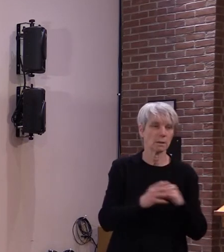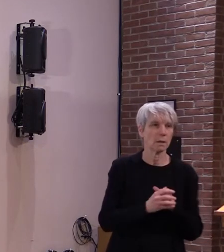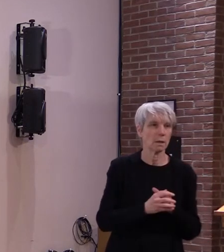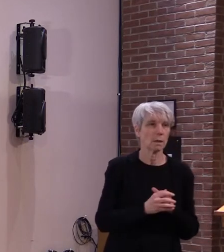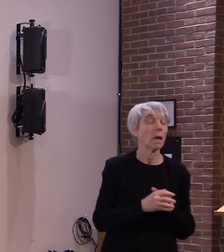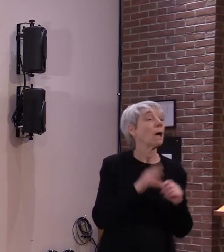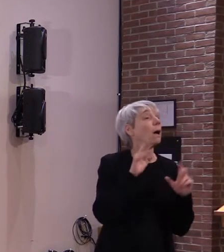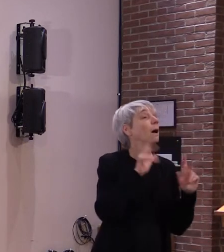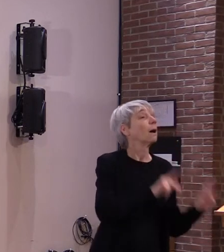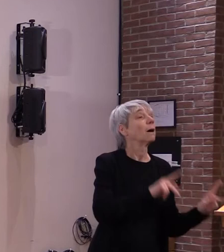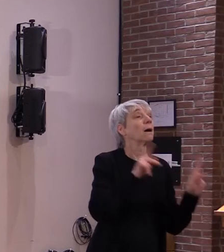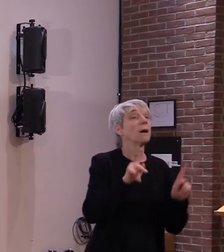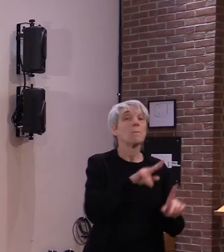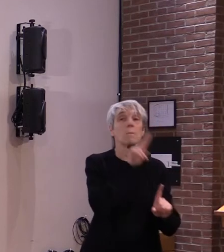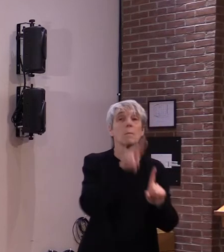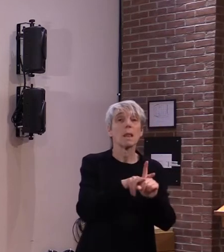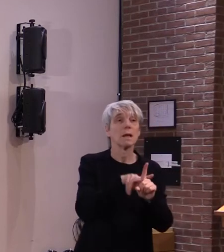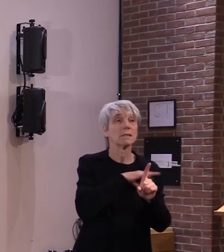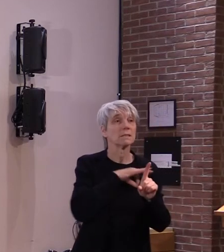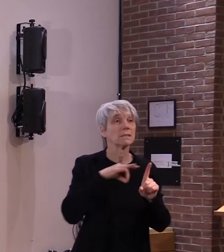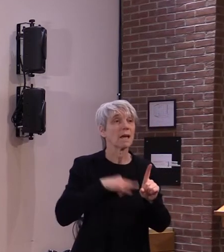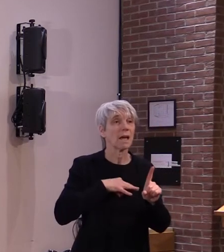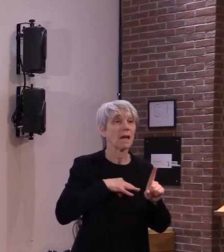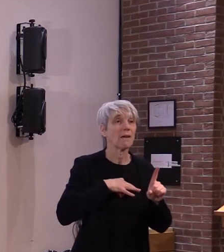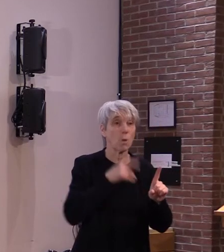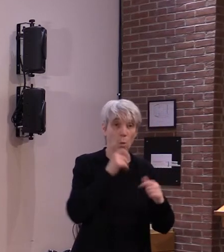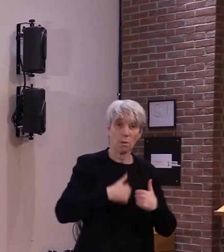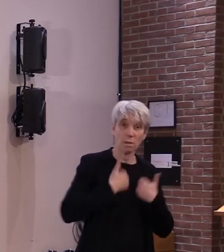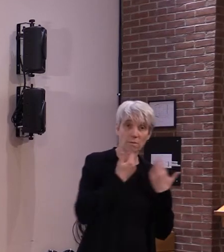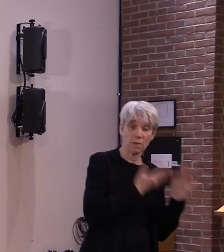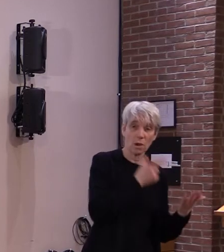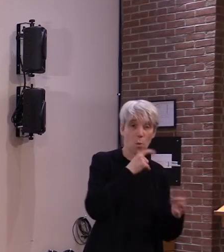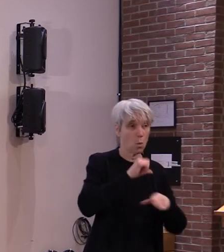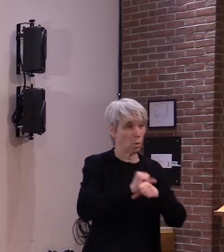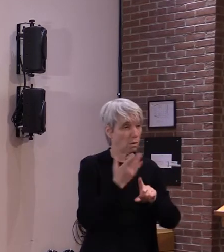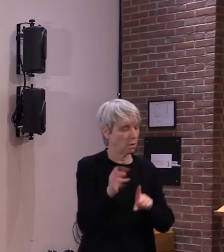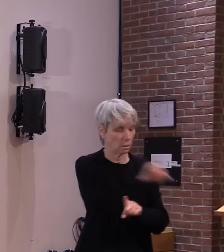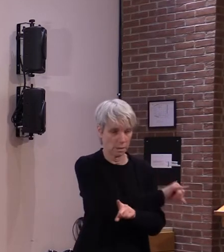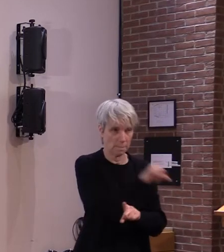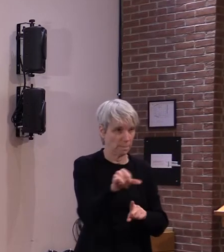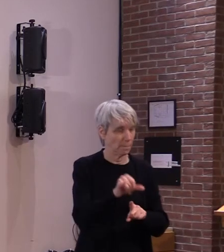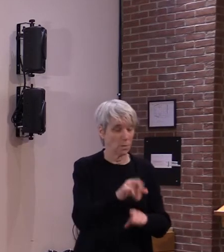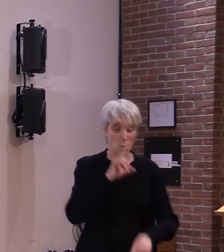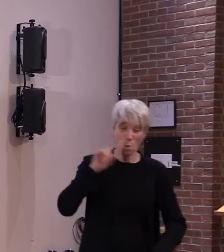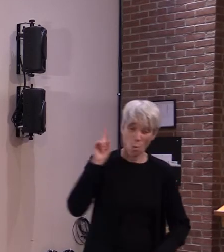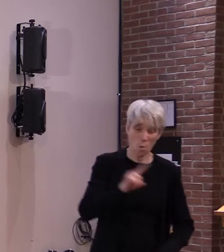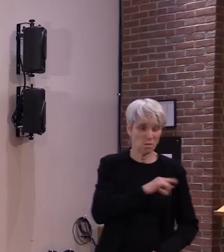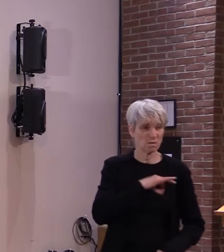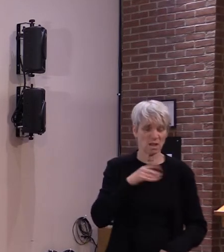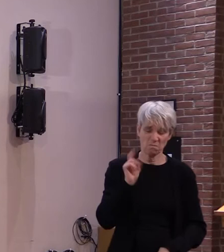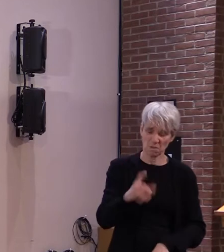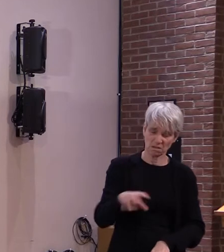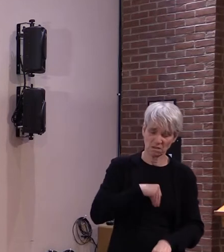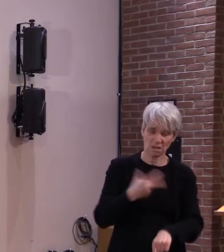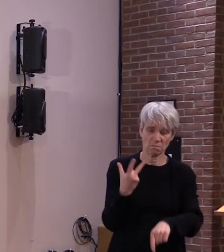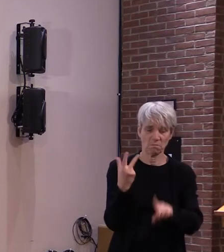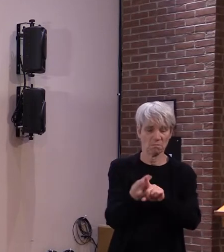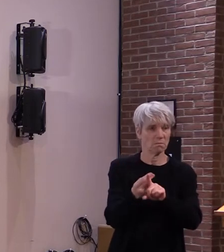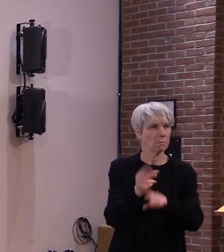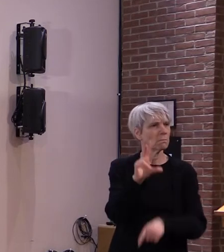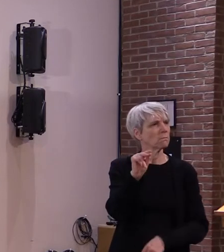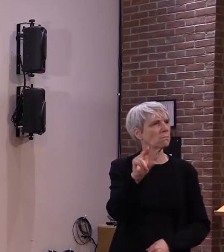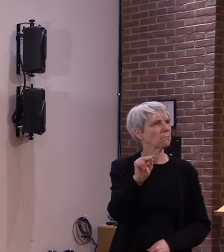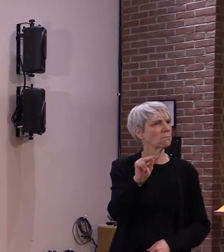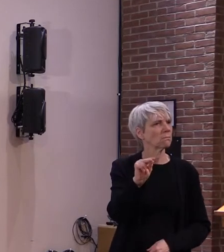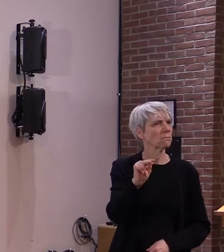staff um the staff at this time can't be mandated to take the vaccine um